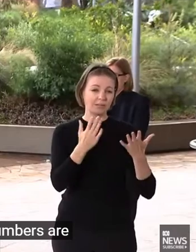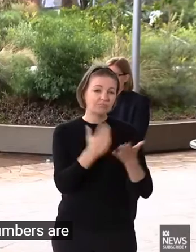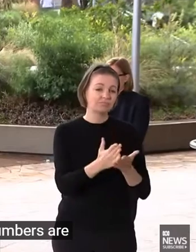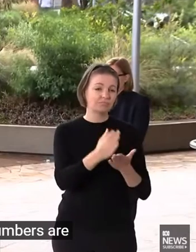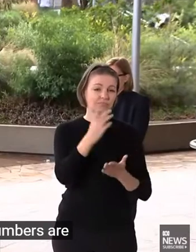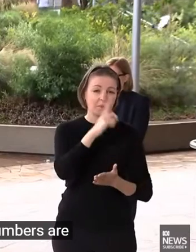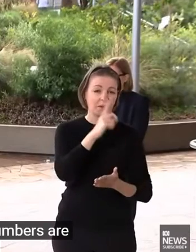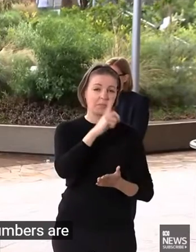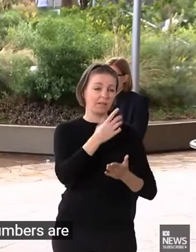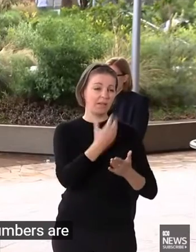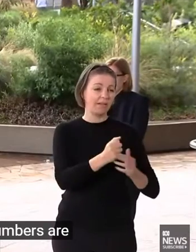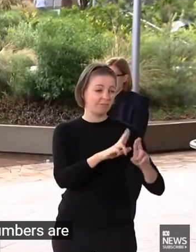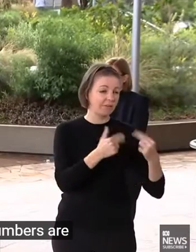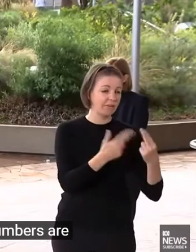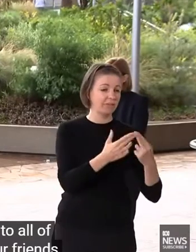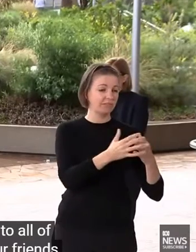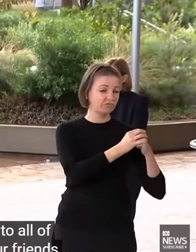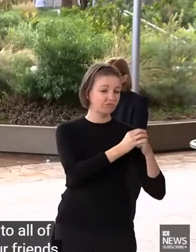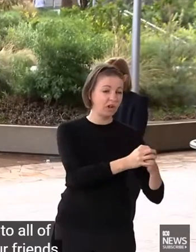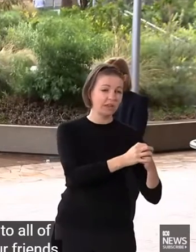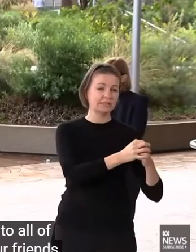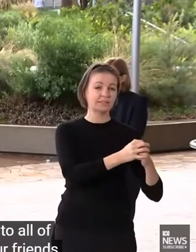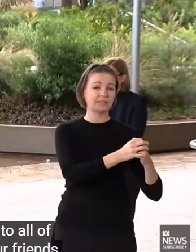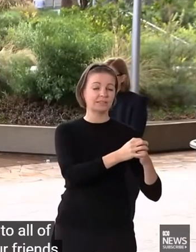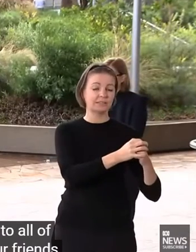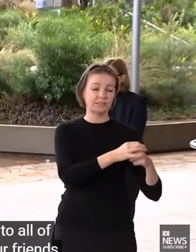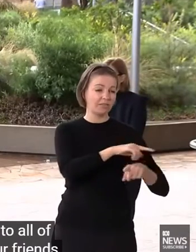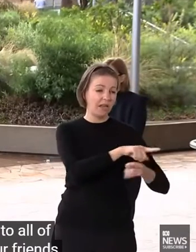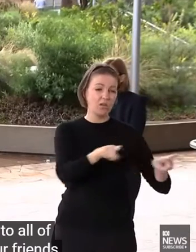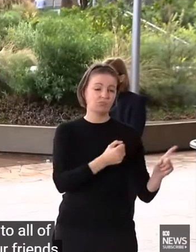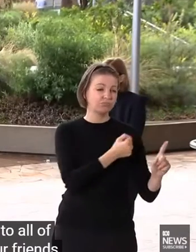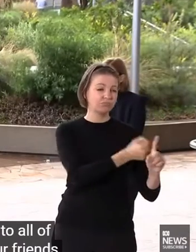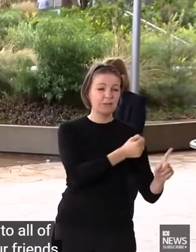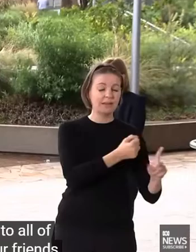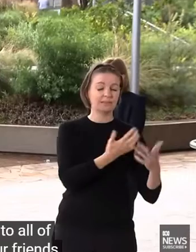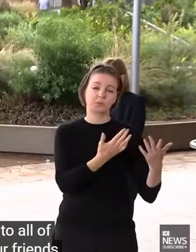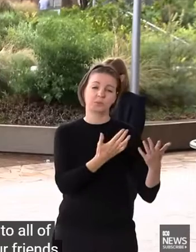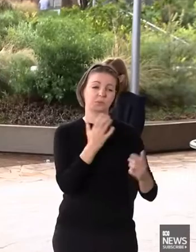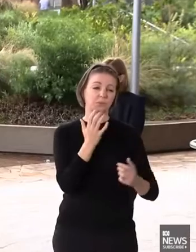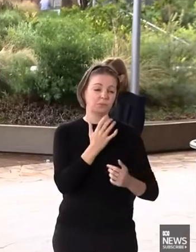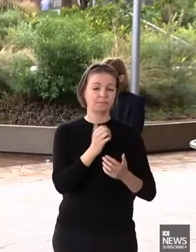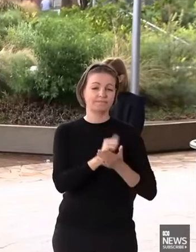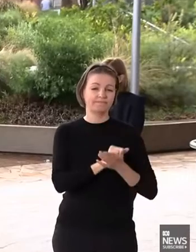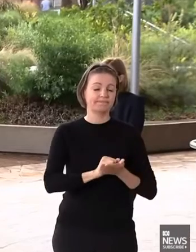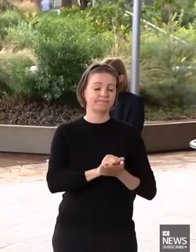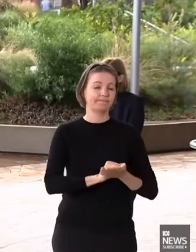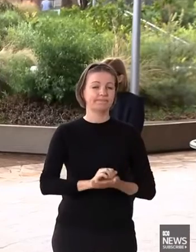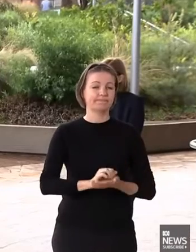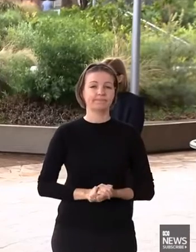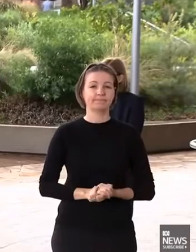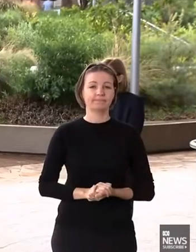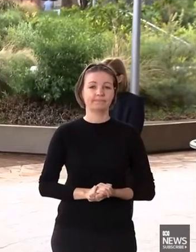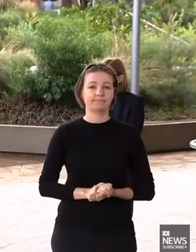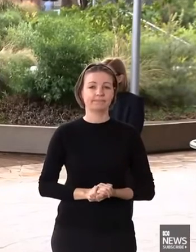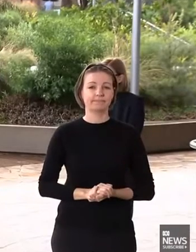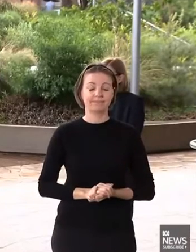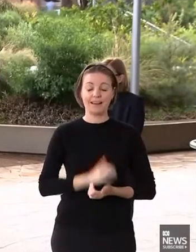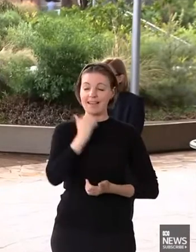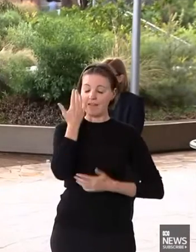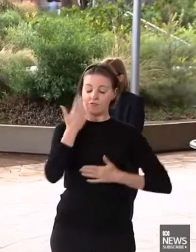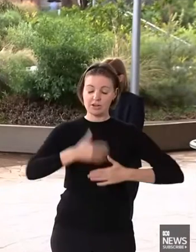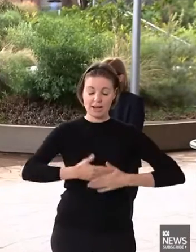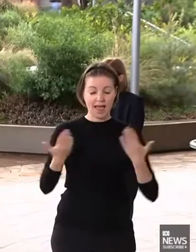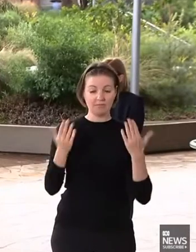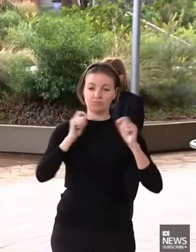And to all of them, their families are friends, a deeper sympathy. It's certainly what motivates us every